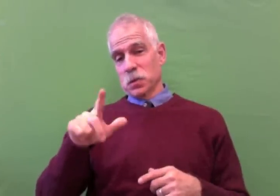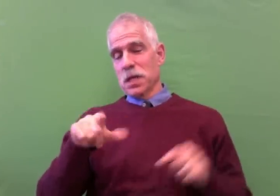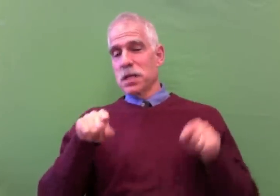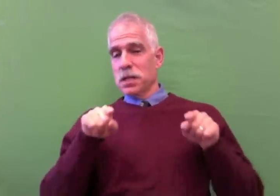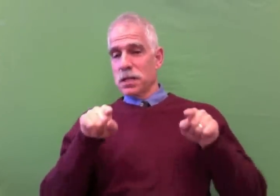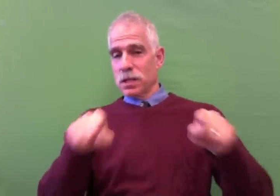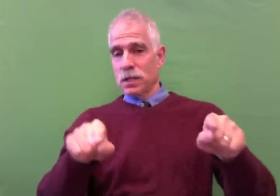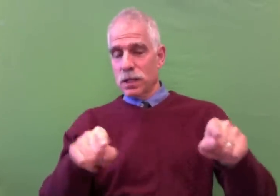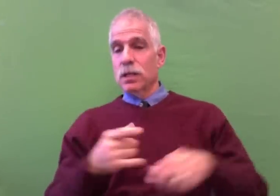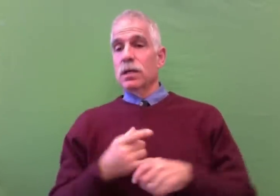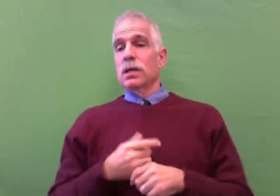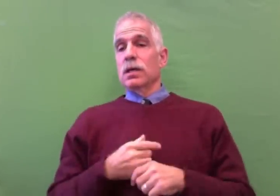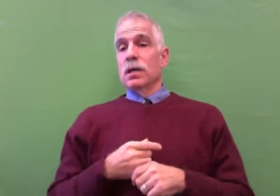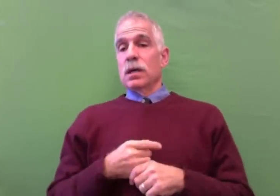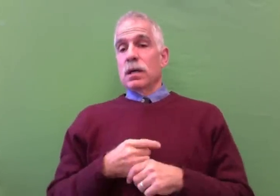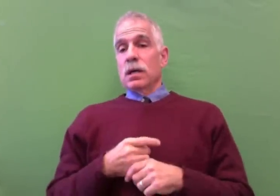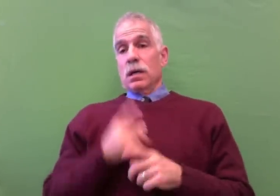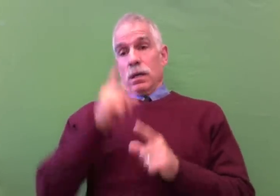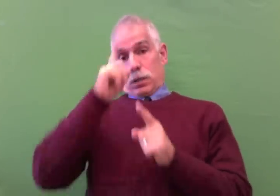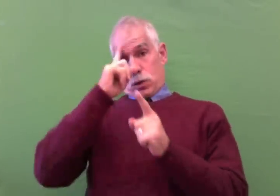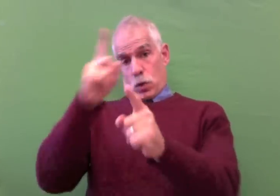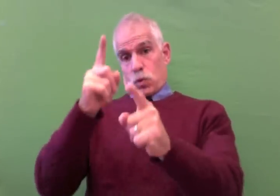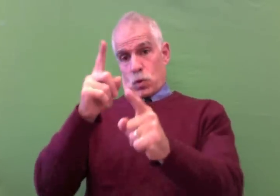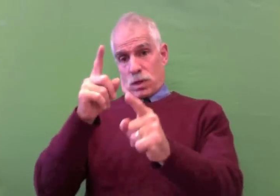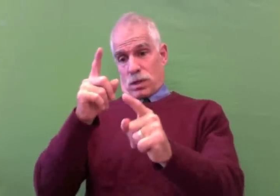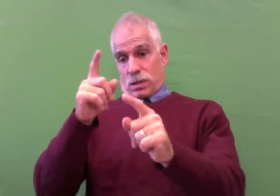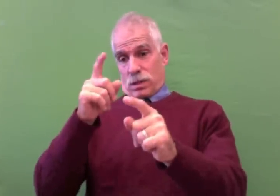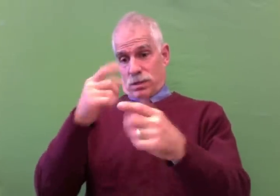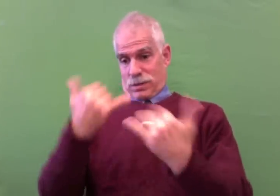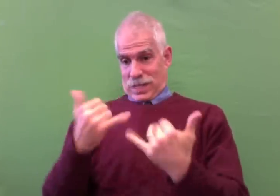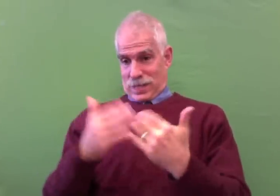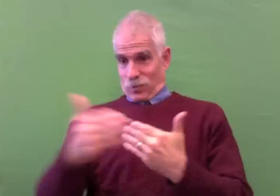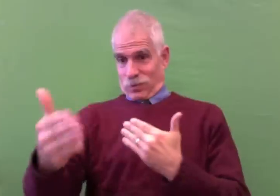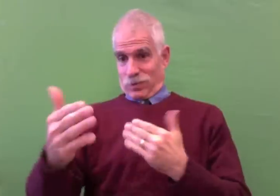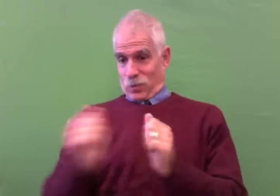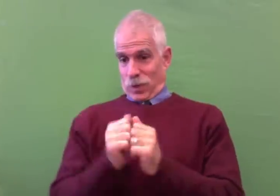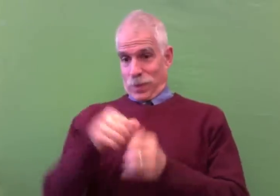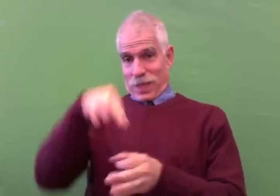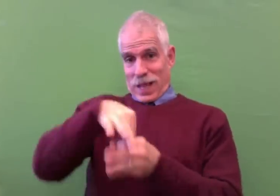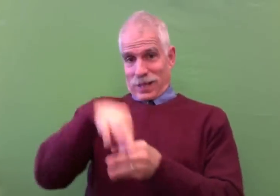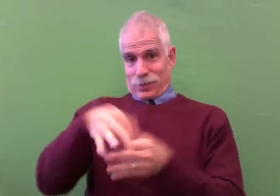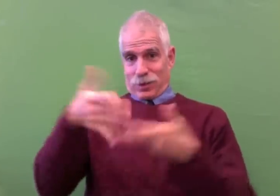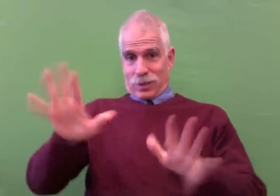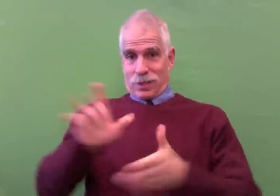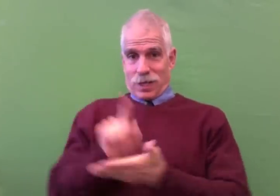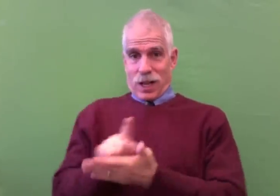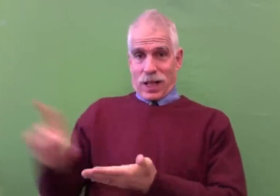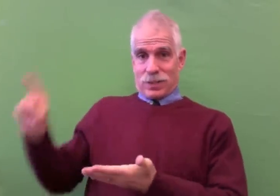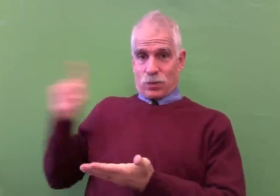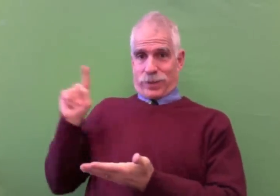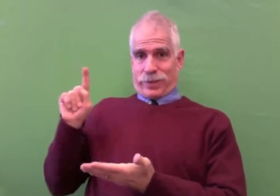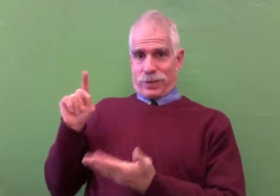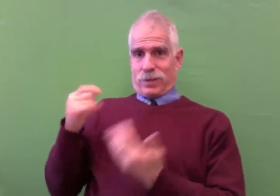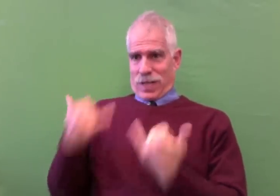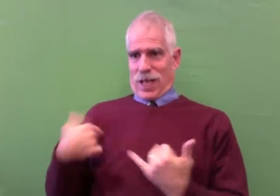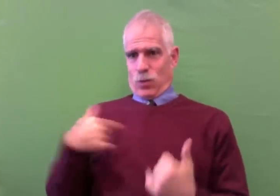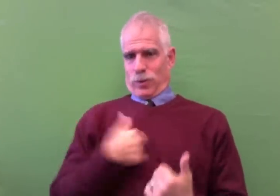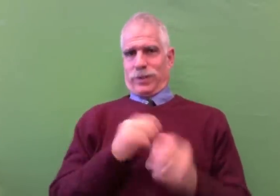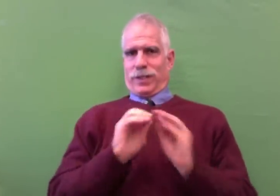We felt that naming our bill after Alice Cogswell was in line with that. So with the elections